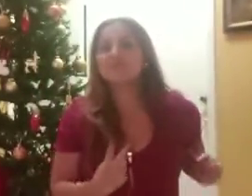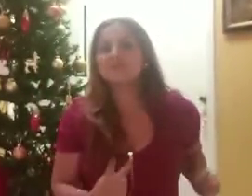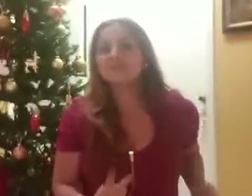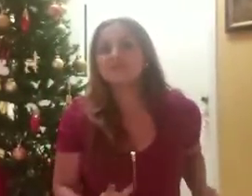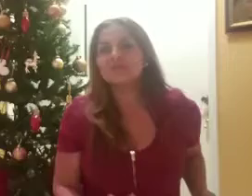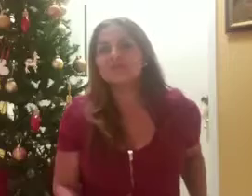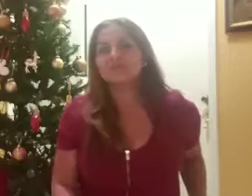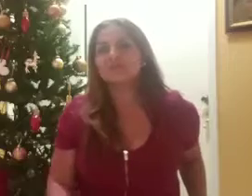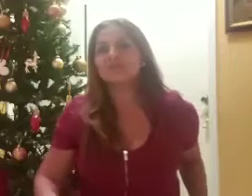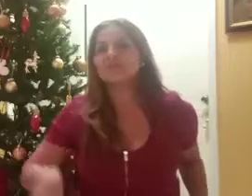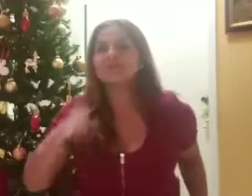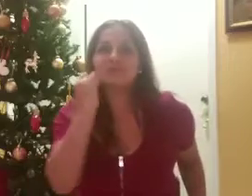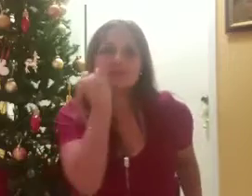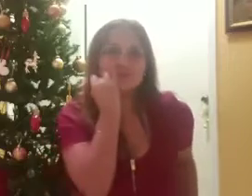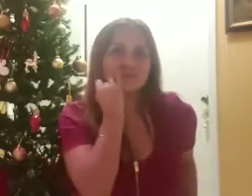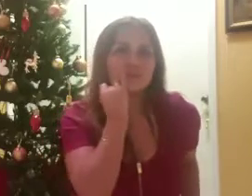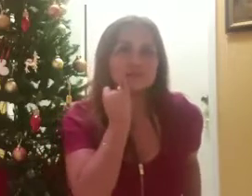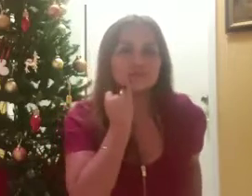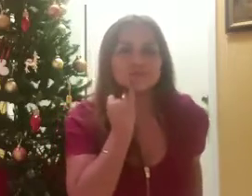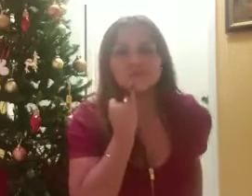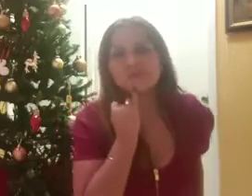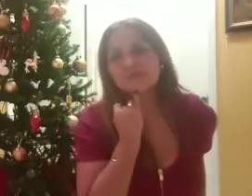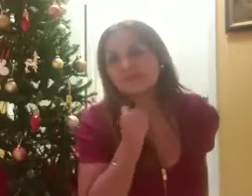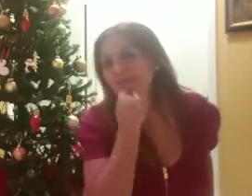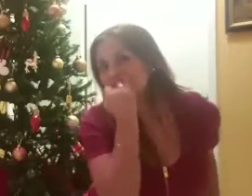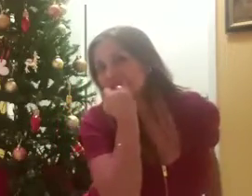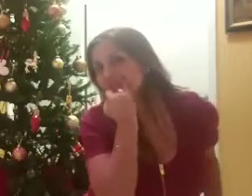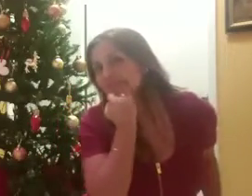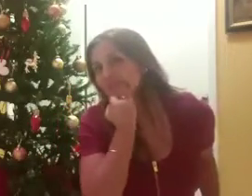of Israel